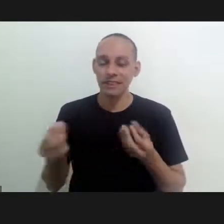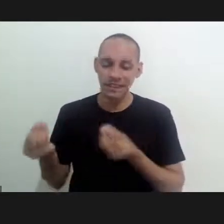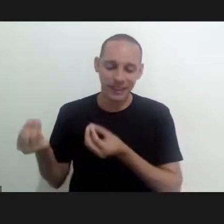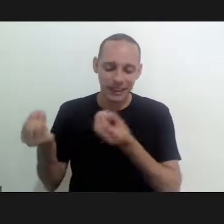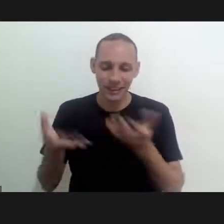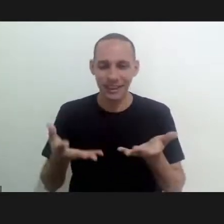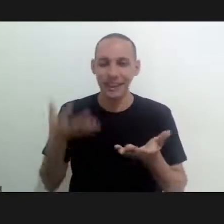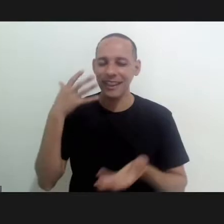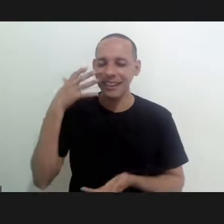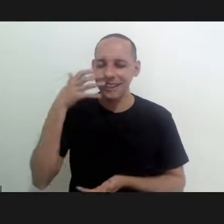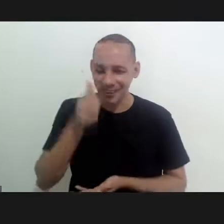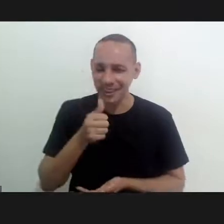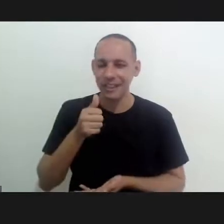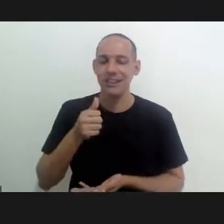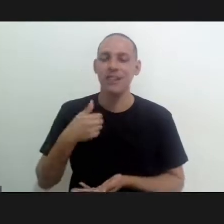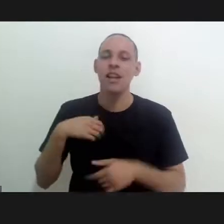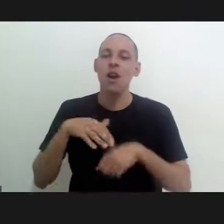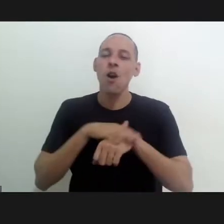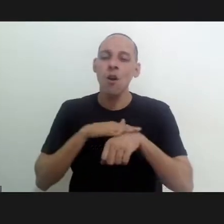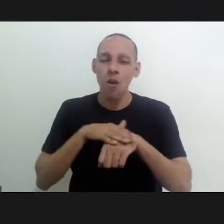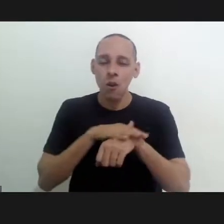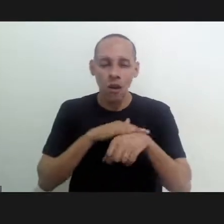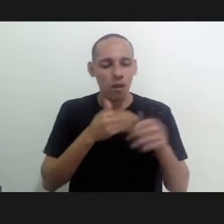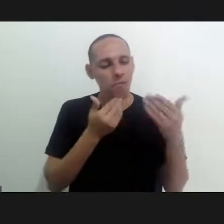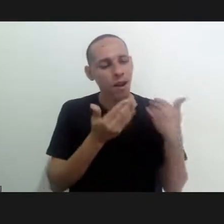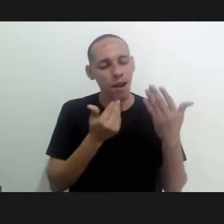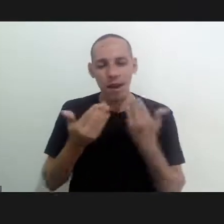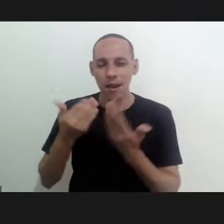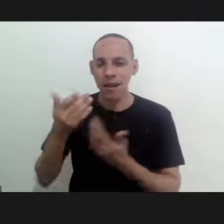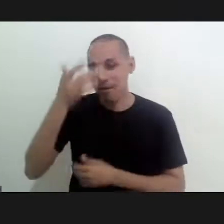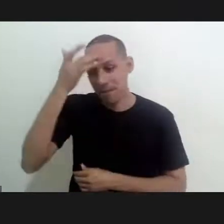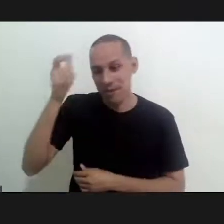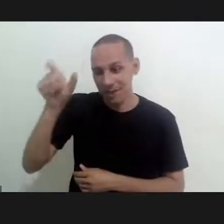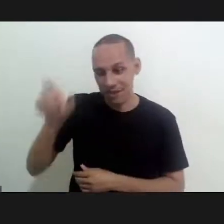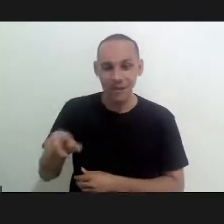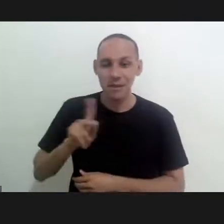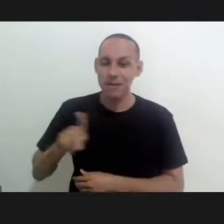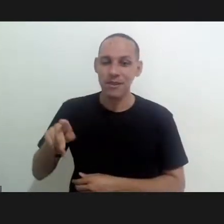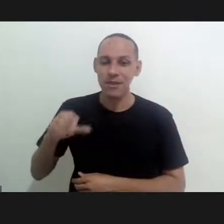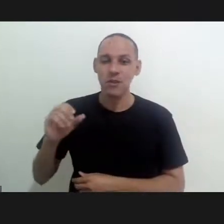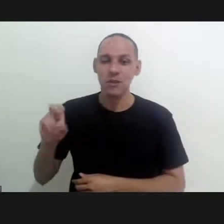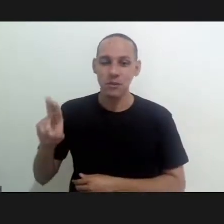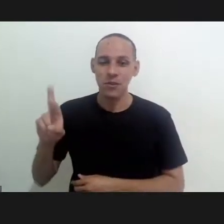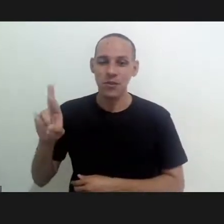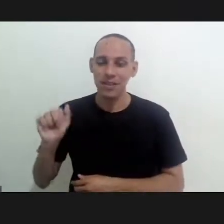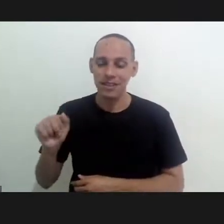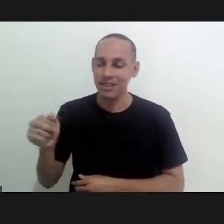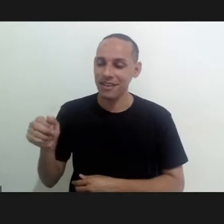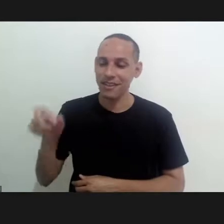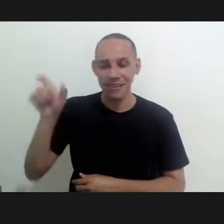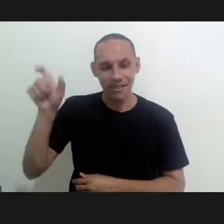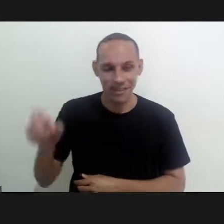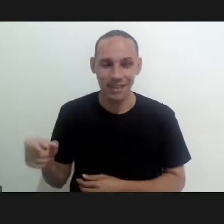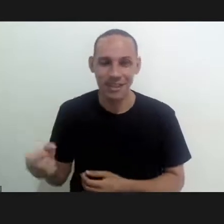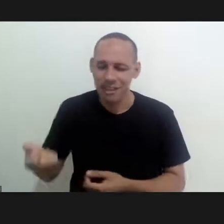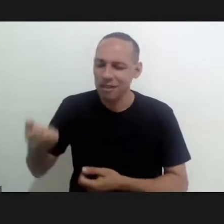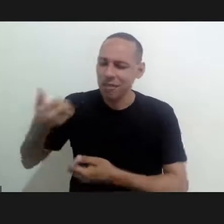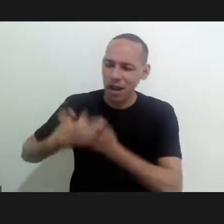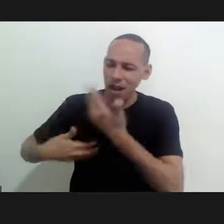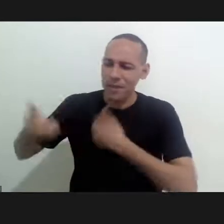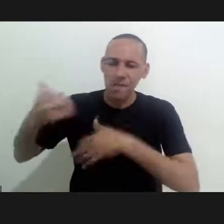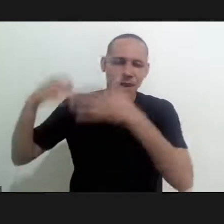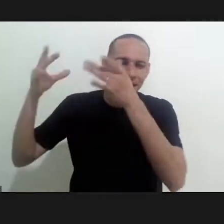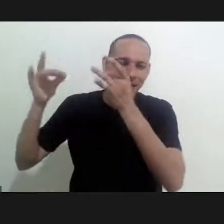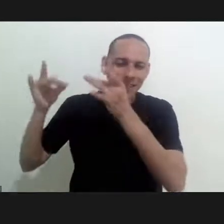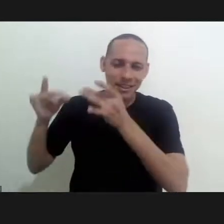journal in conversations which i have had directly with professor cora he